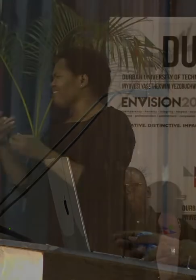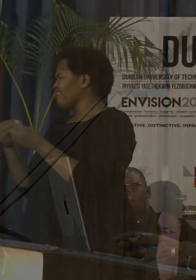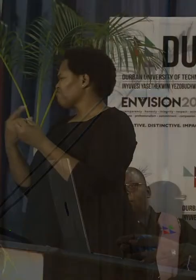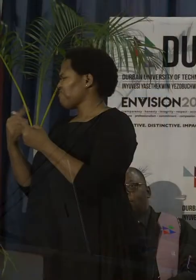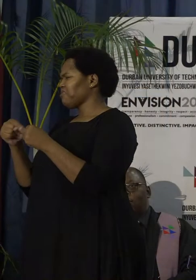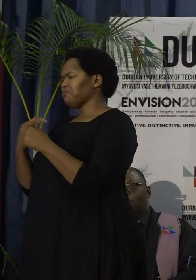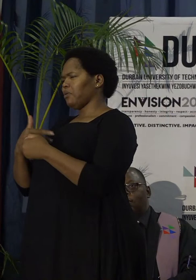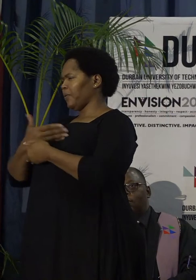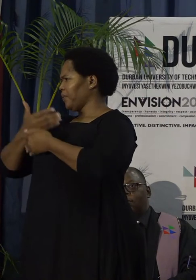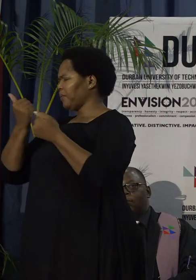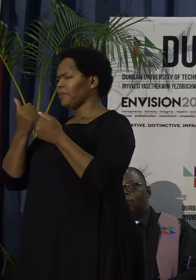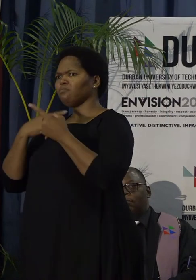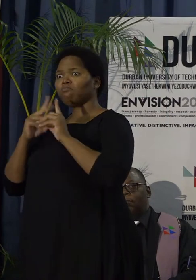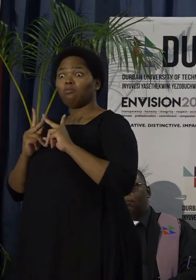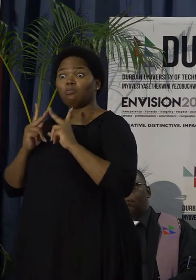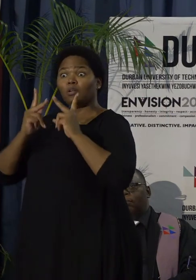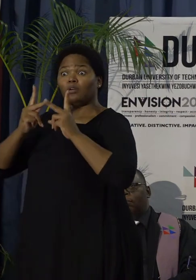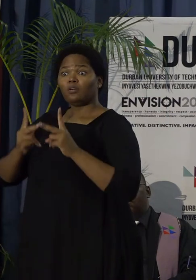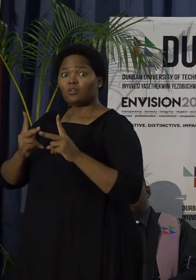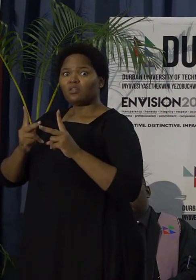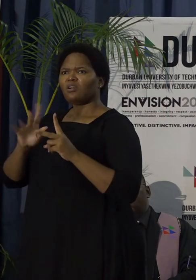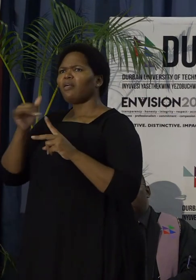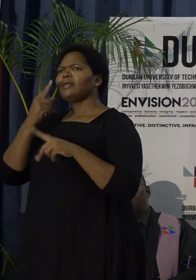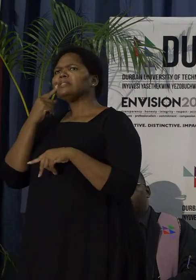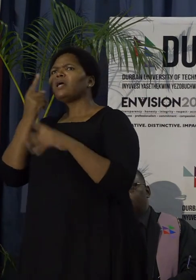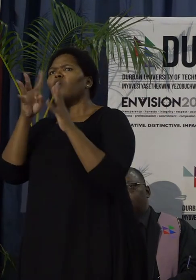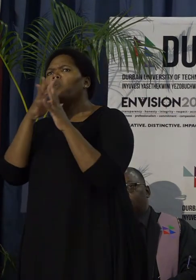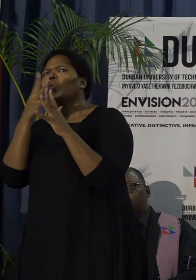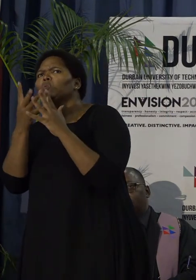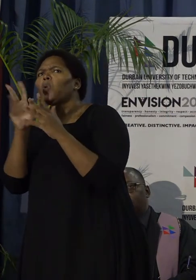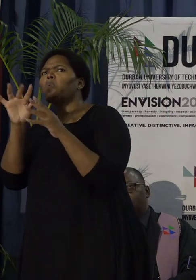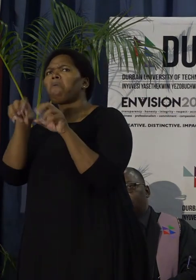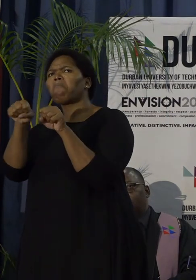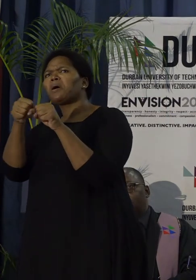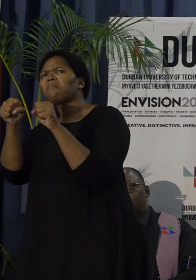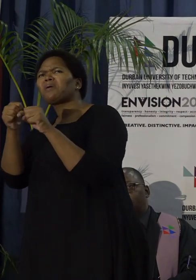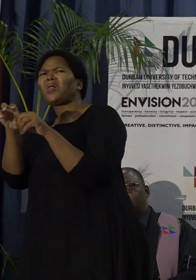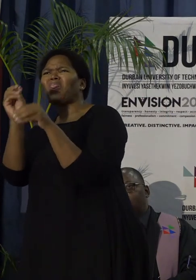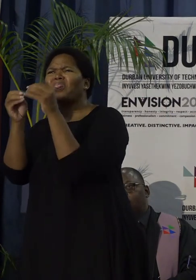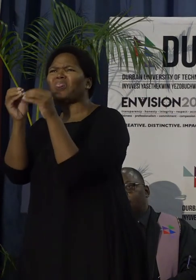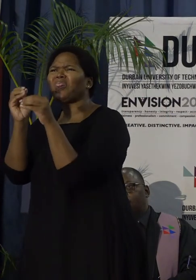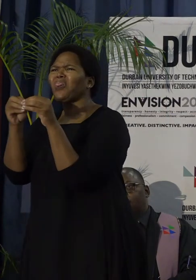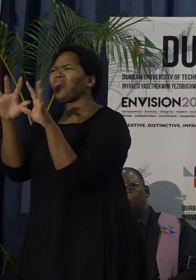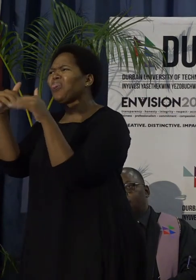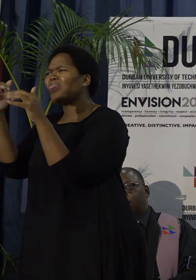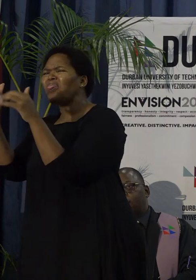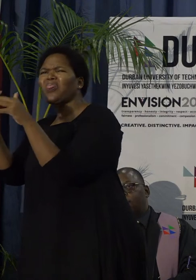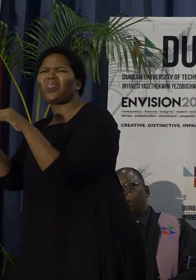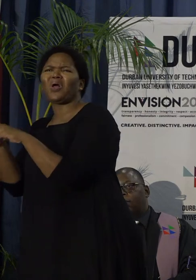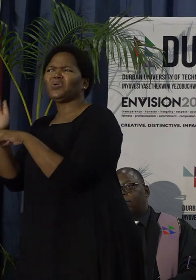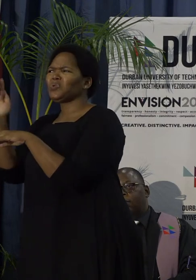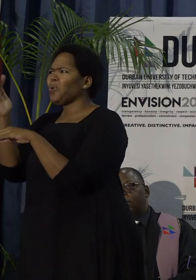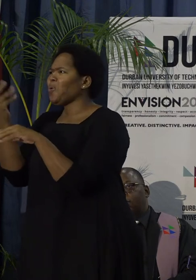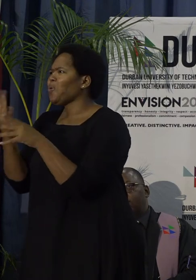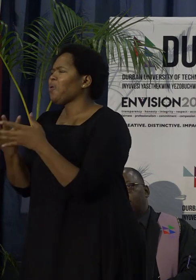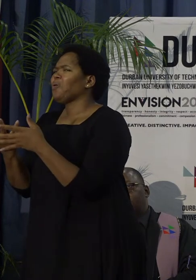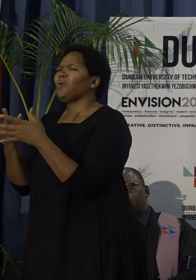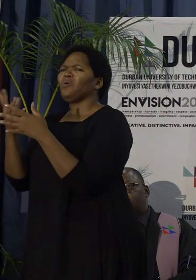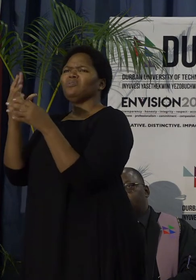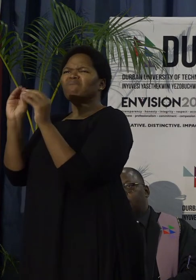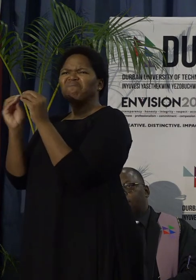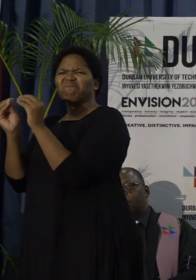they had been expecting many broken windows all over the place and doors that don't exist.